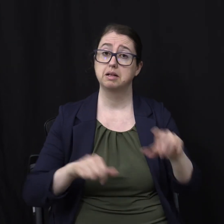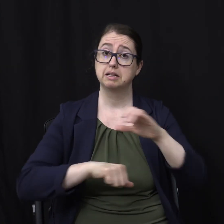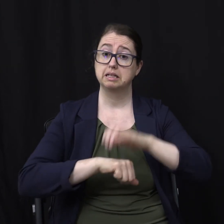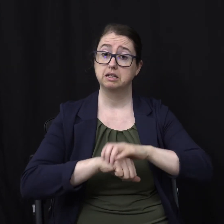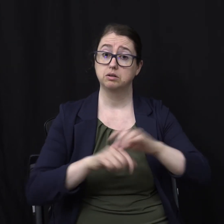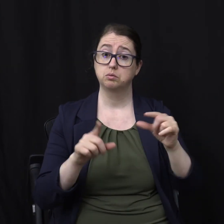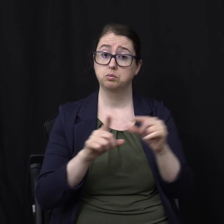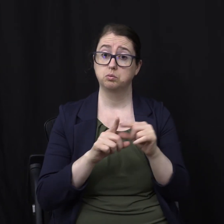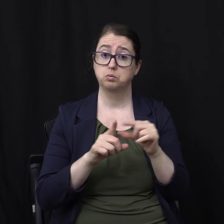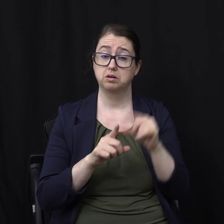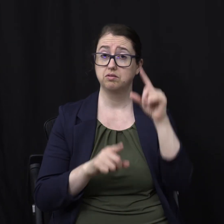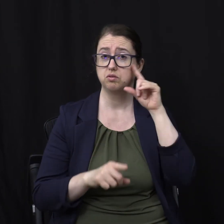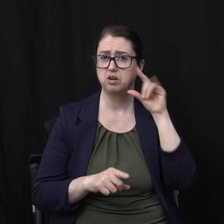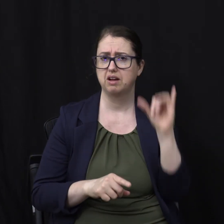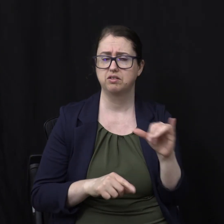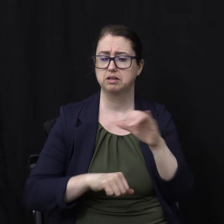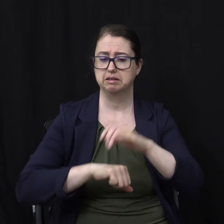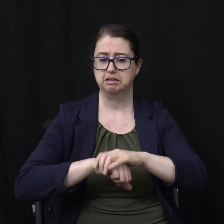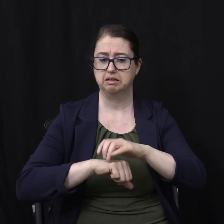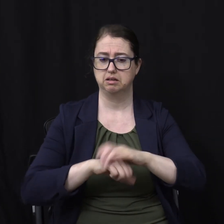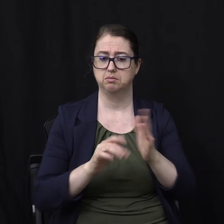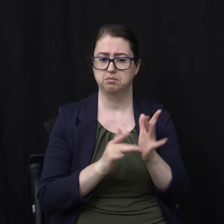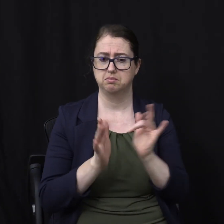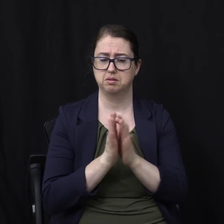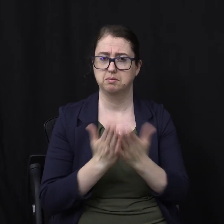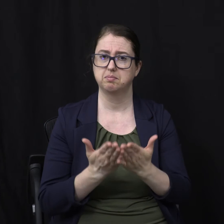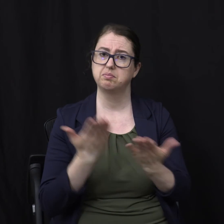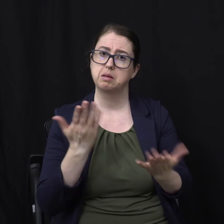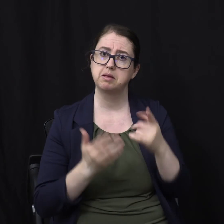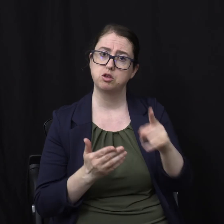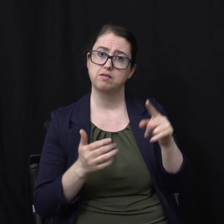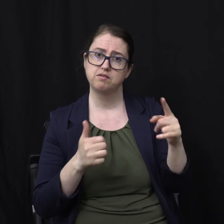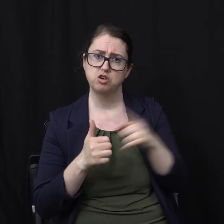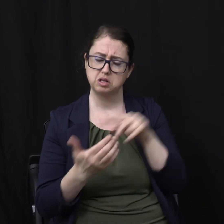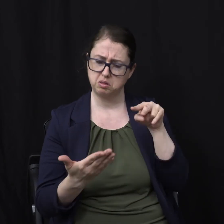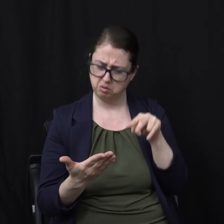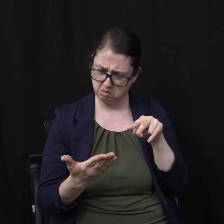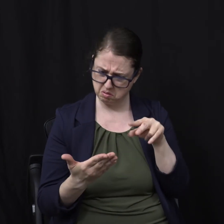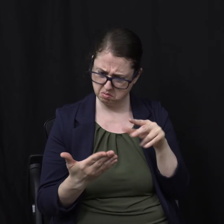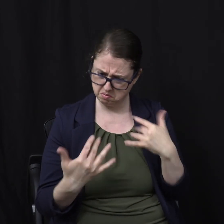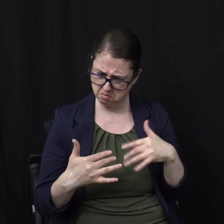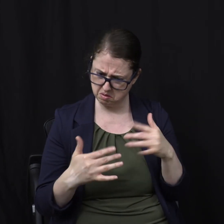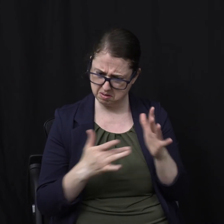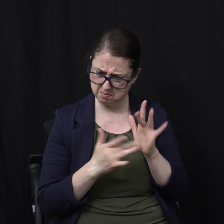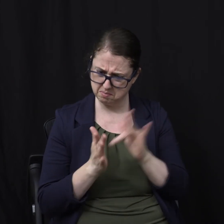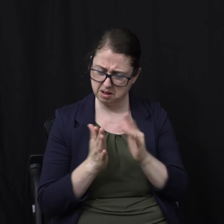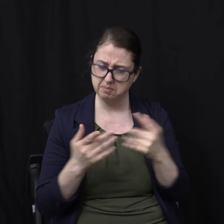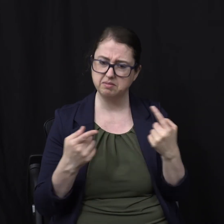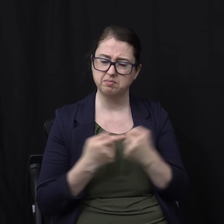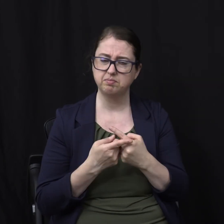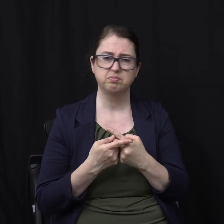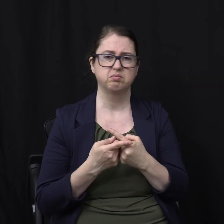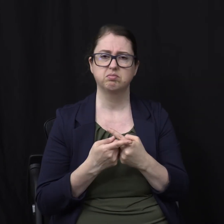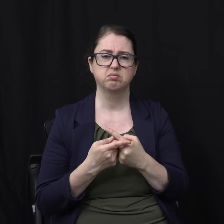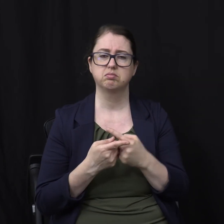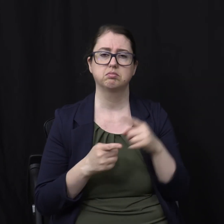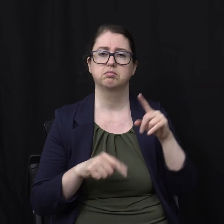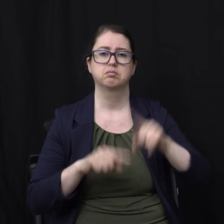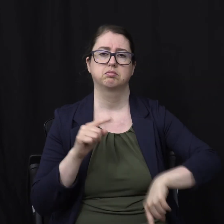In our English Bibles At first glance You're like Uh-oh The Bible contradicts itself Go to Revelation 20 The Bible never contradicts itself It cannot